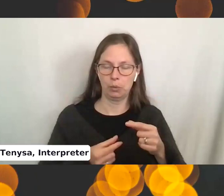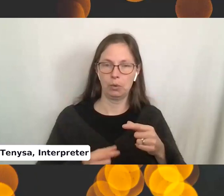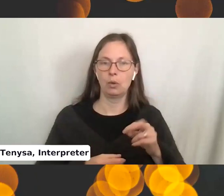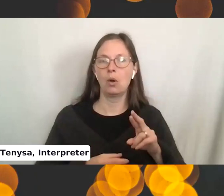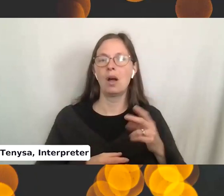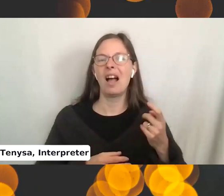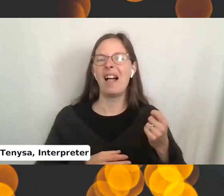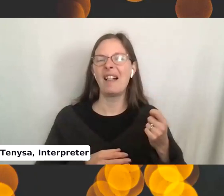But I think this is the best.